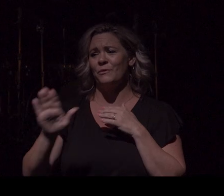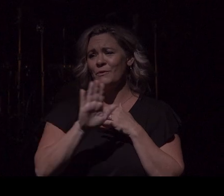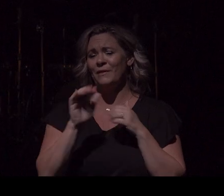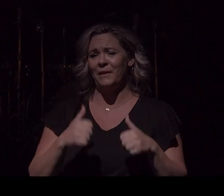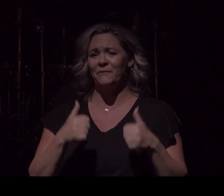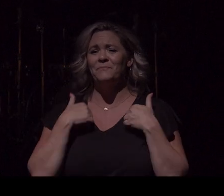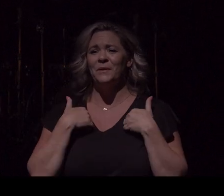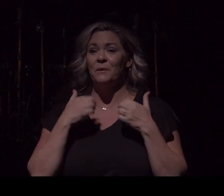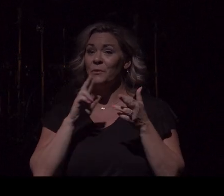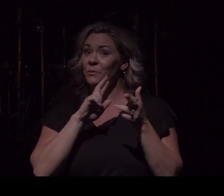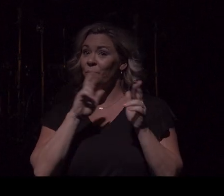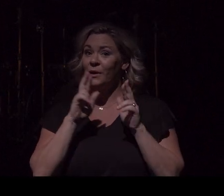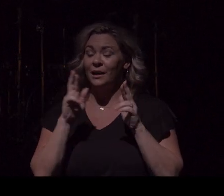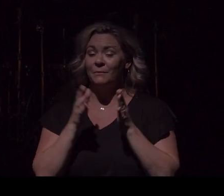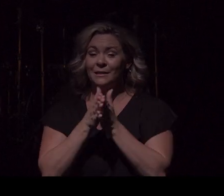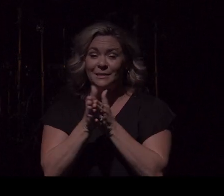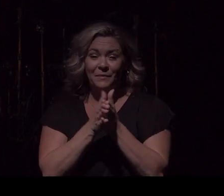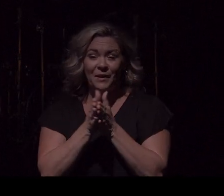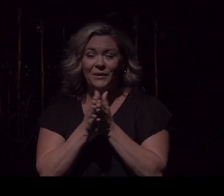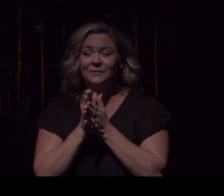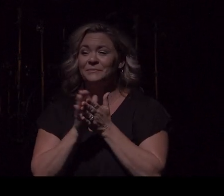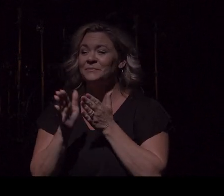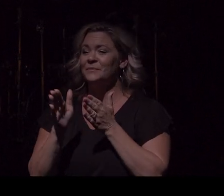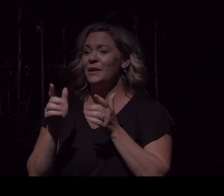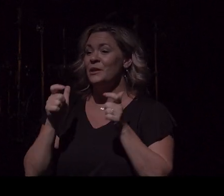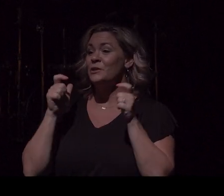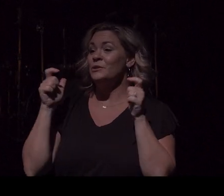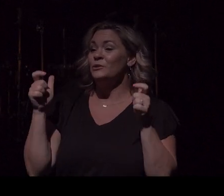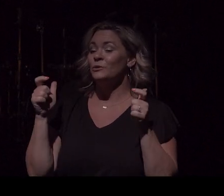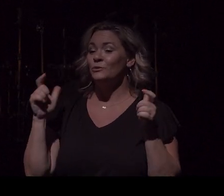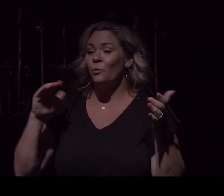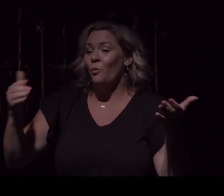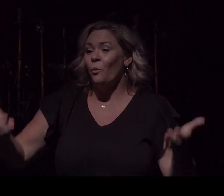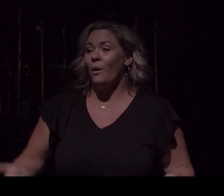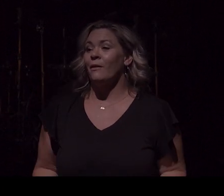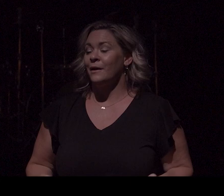inspired. Would you help me give a huge welcome to Daryl Strawberry?